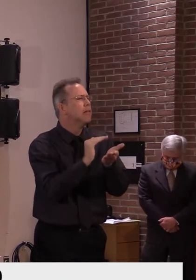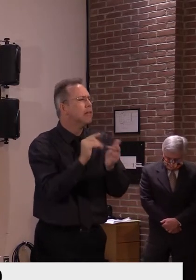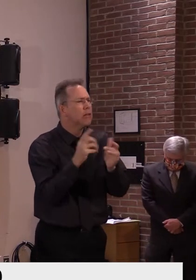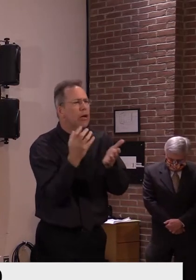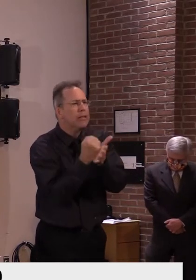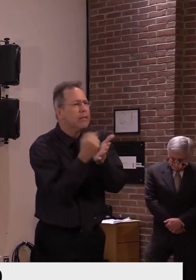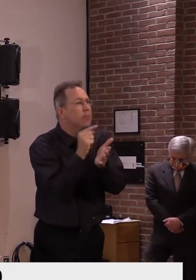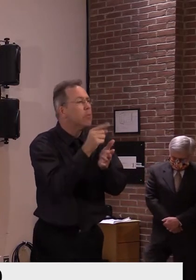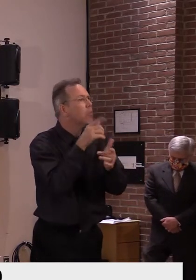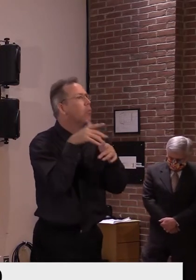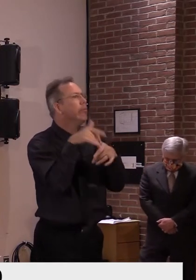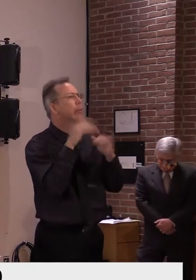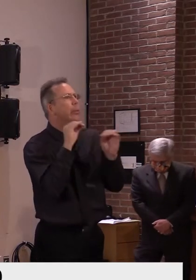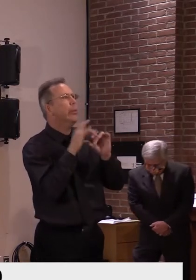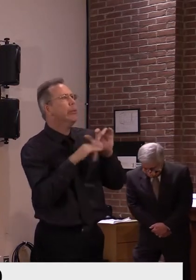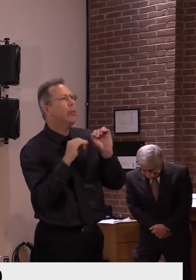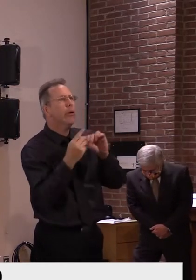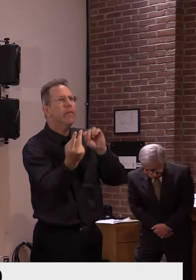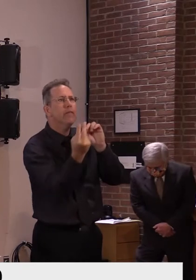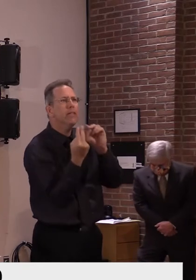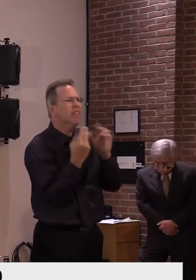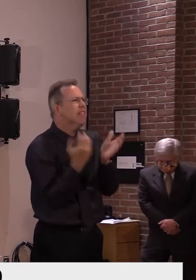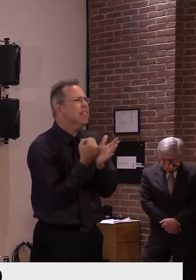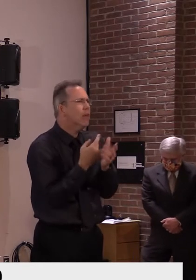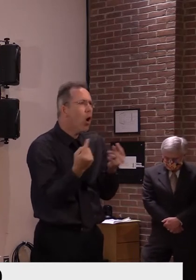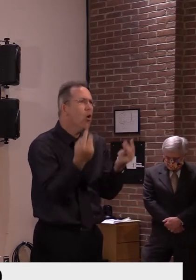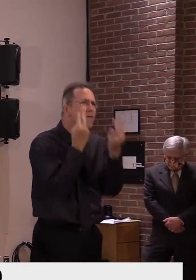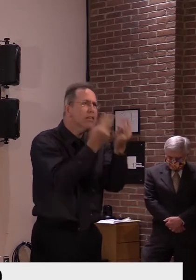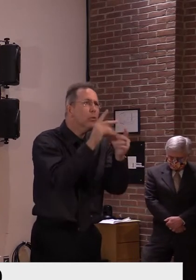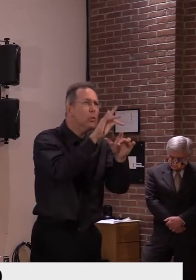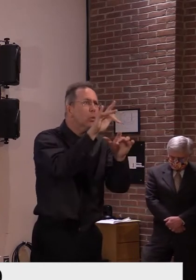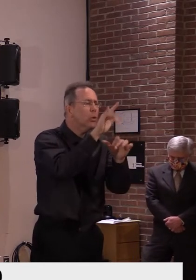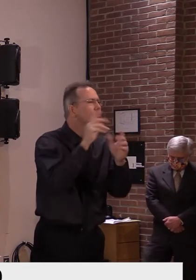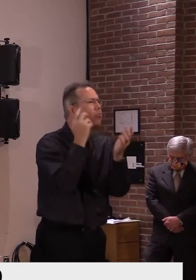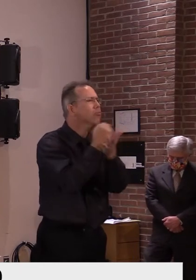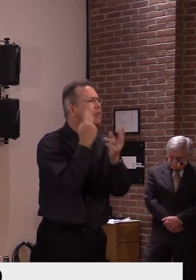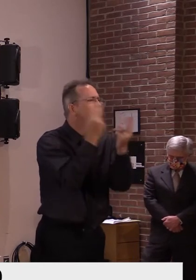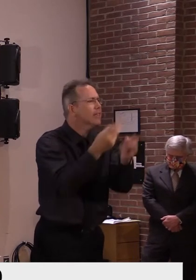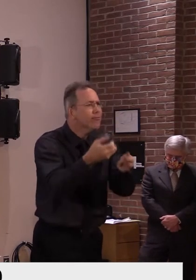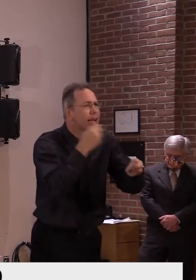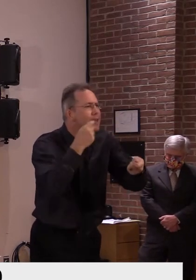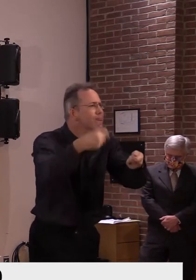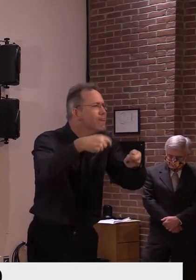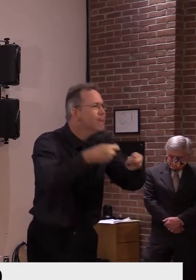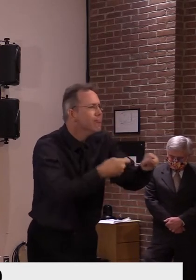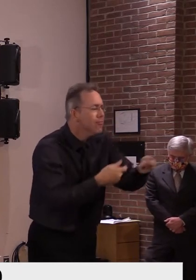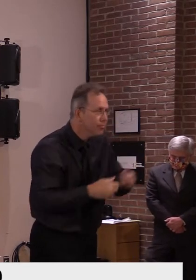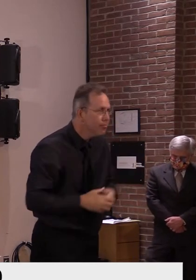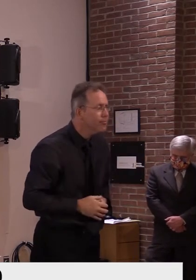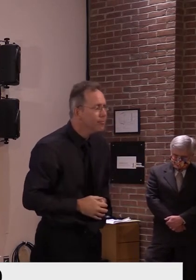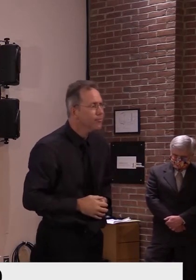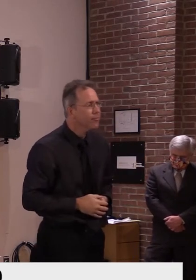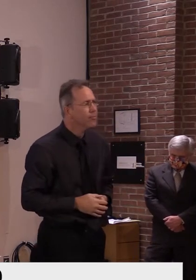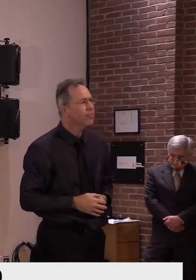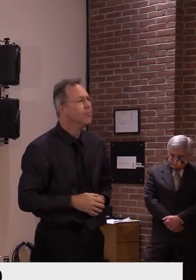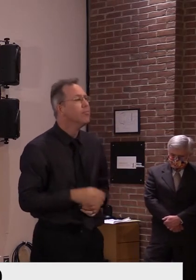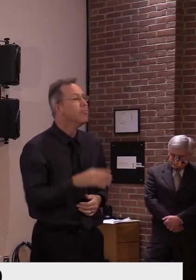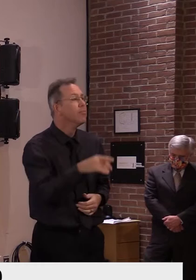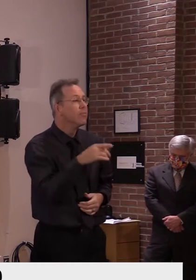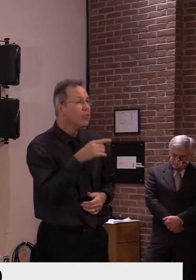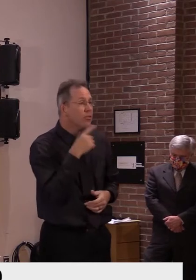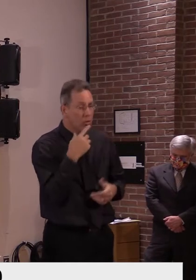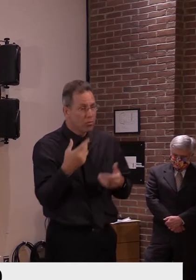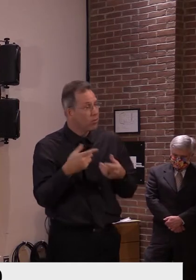And if you're going around with children to chaperone them and trick-or-treating, make sure it's a smaller family